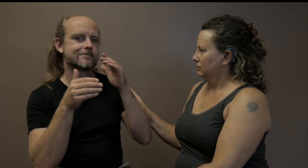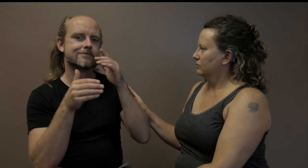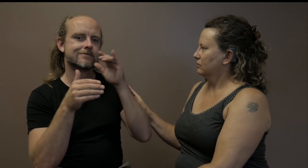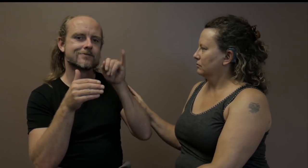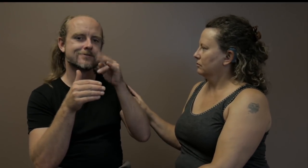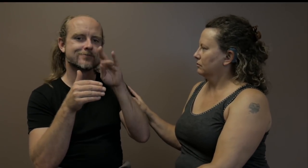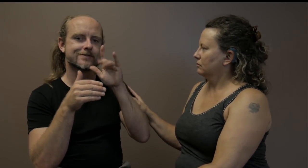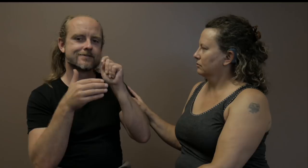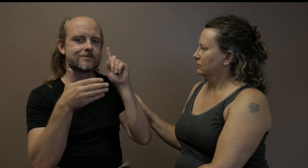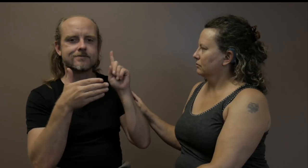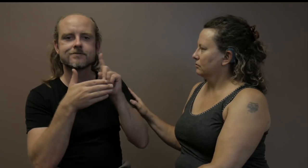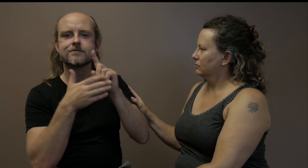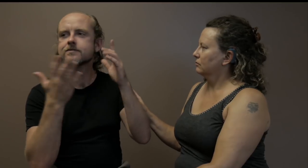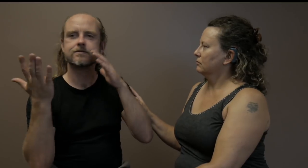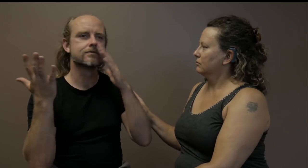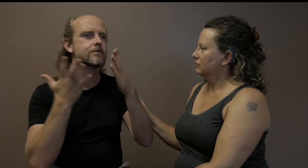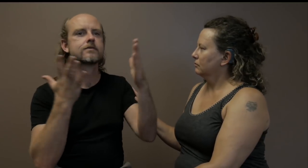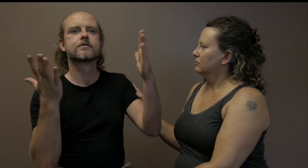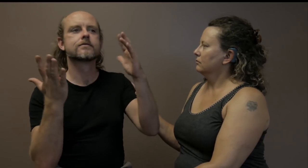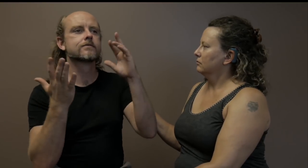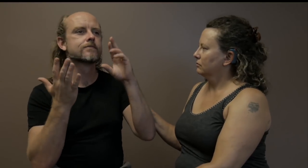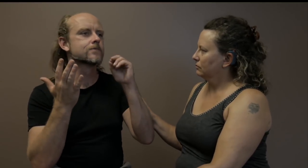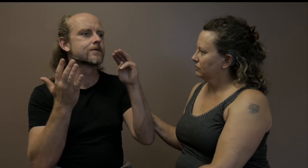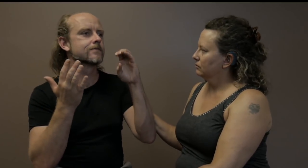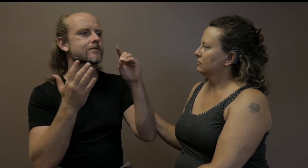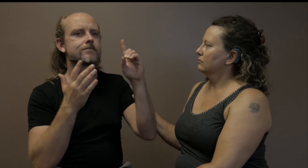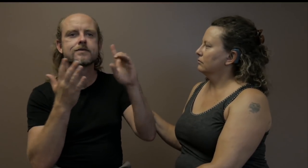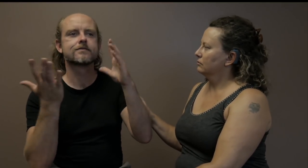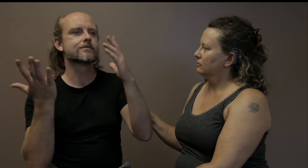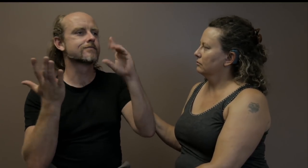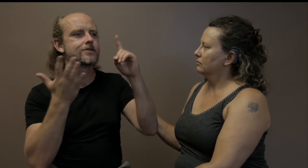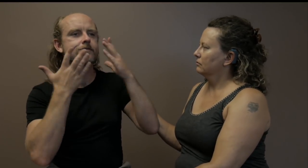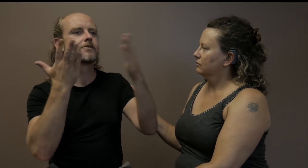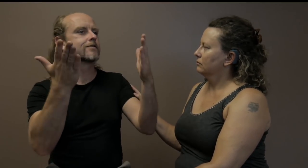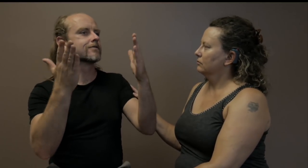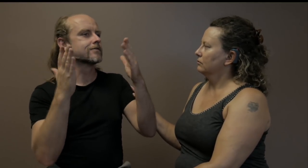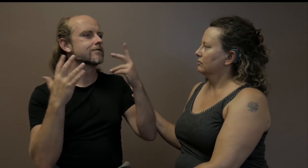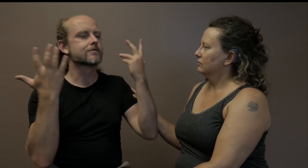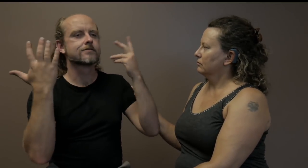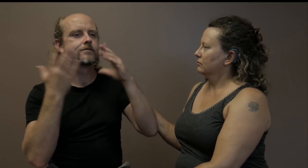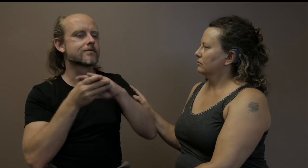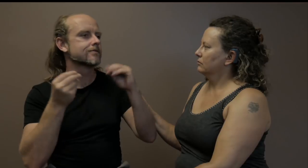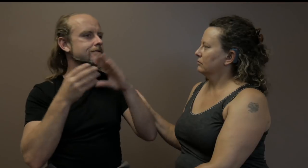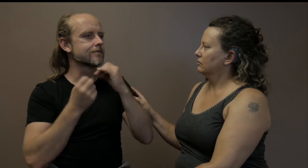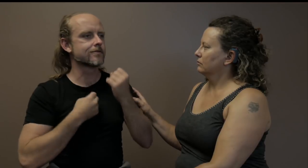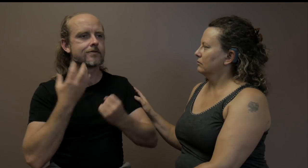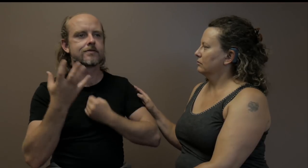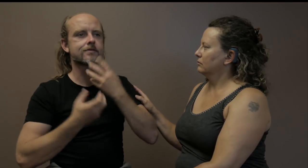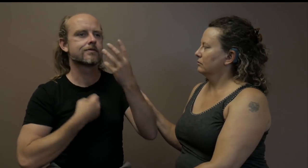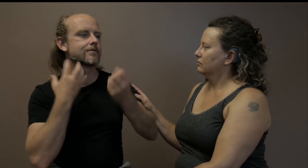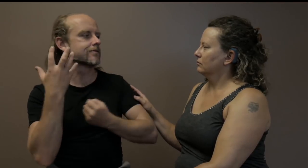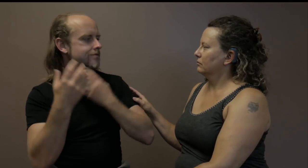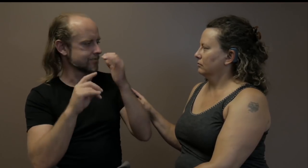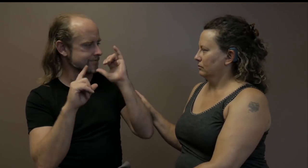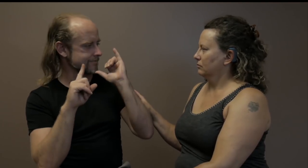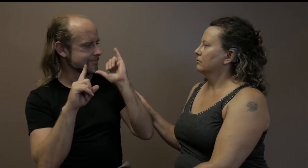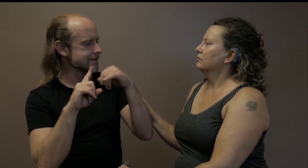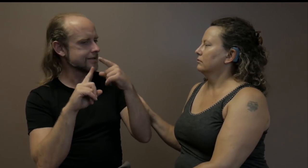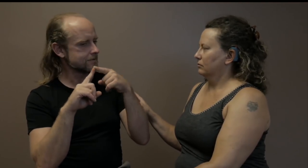Juliet comes to the balcony and speaks aloud, Romeo, Romeo, wherefore art thou Romeo? And that's a challenging